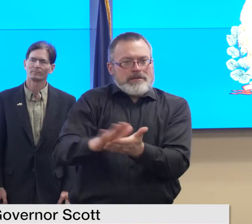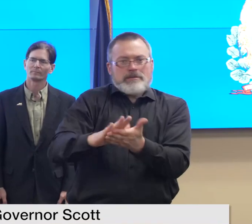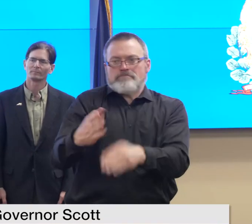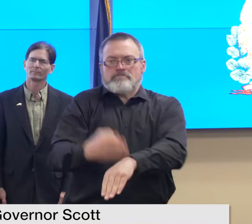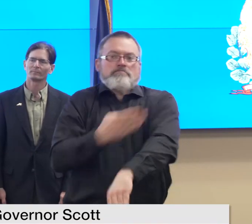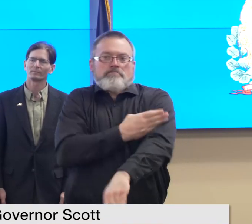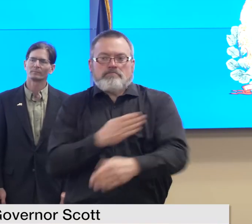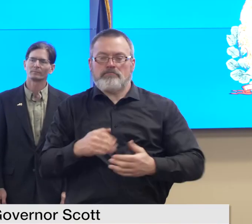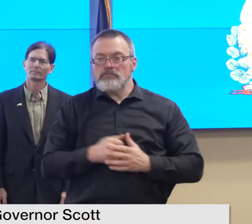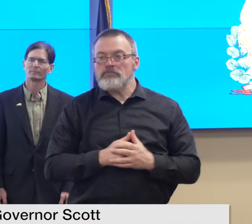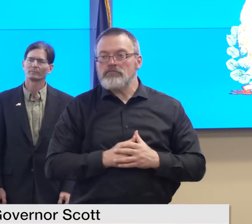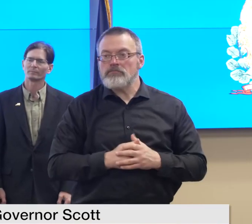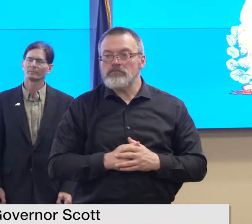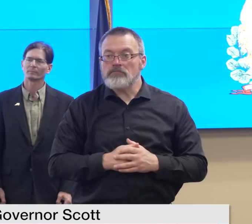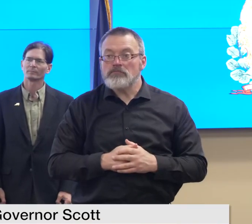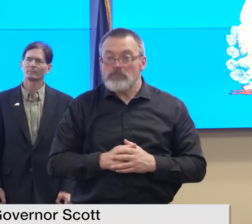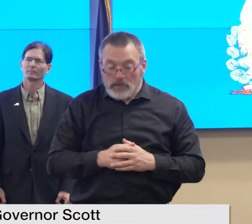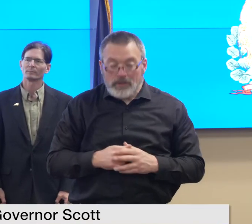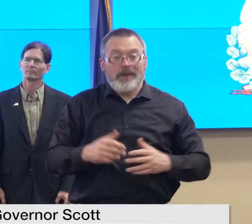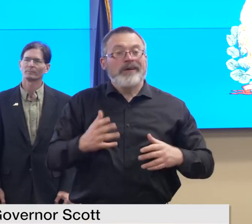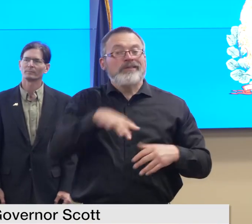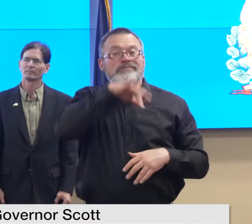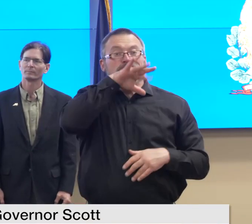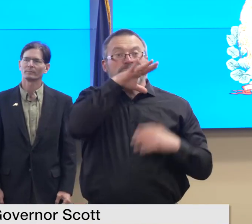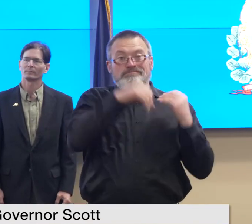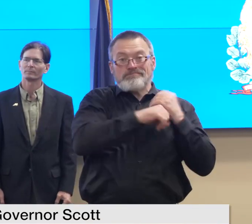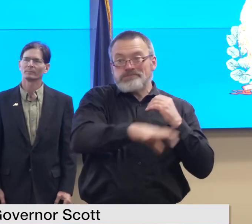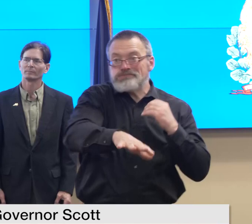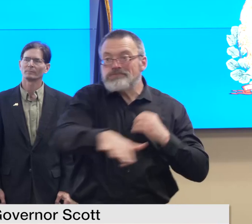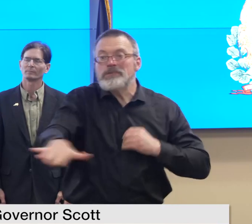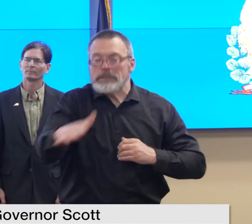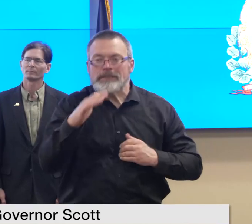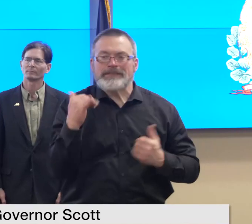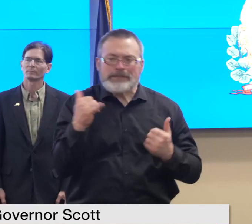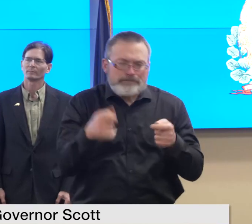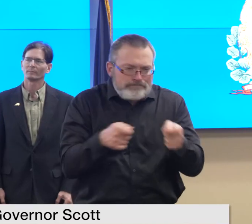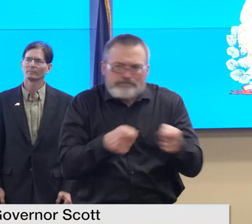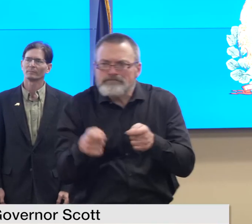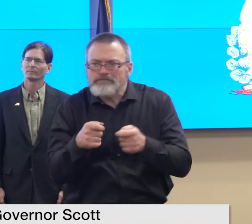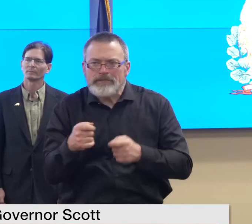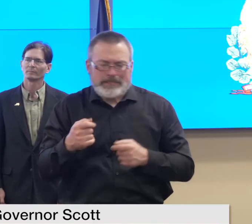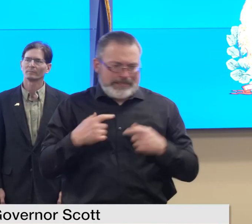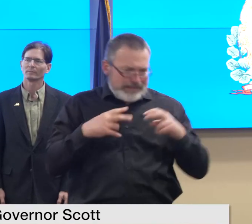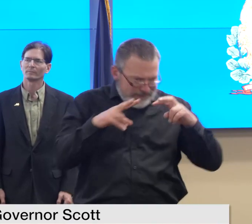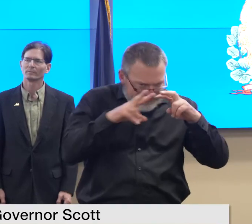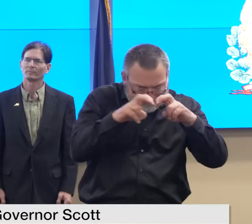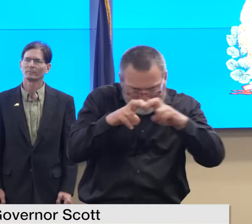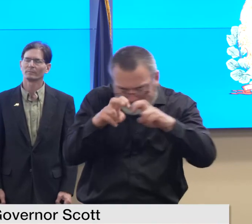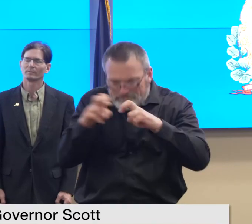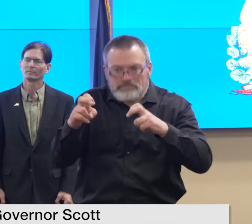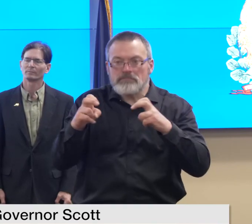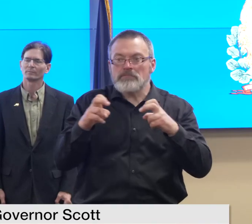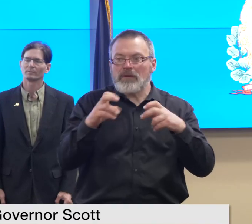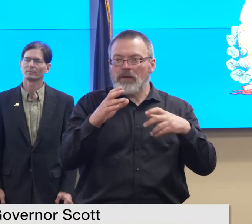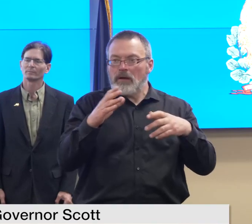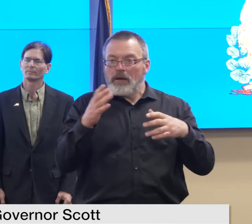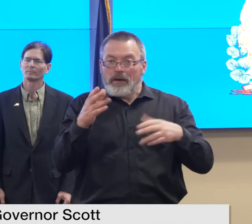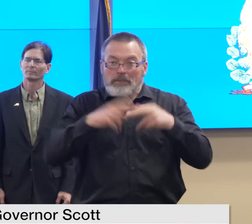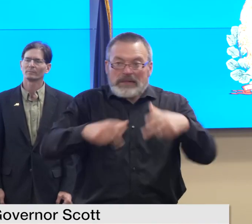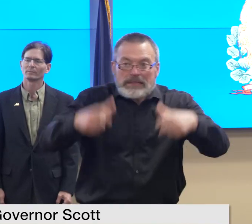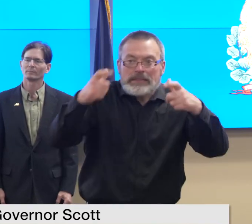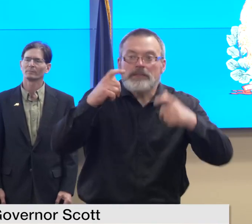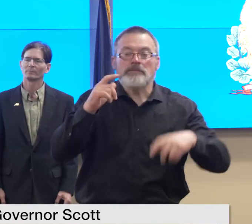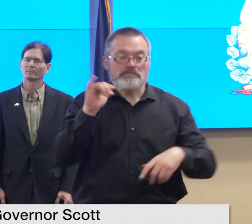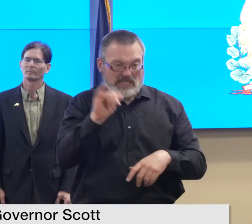the waste management team is working with flood impacted towns to assess and support their needs for flood trash removal and